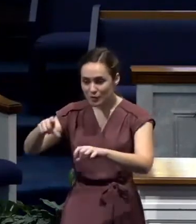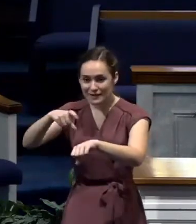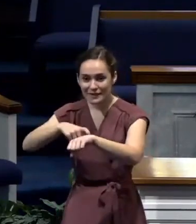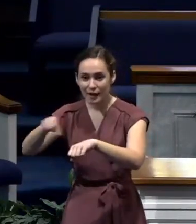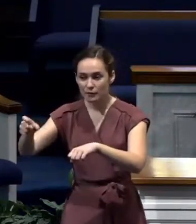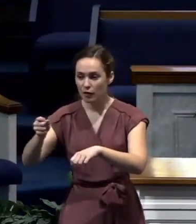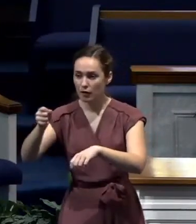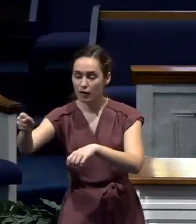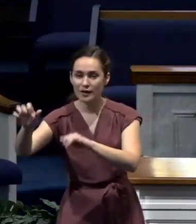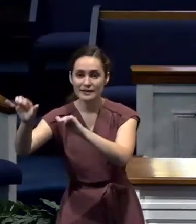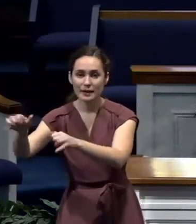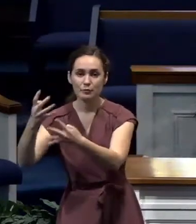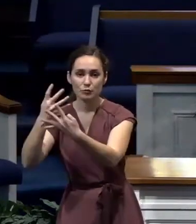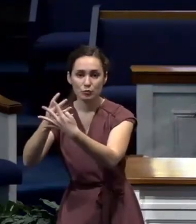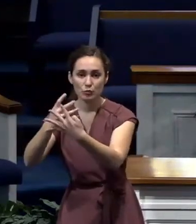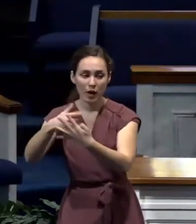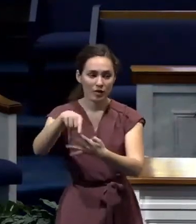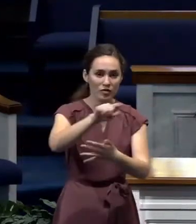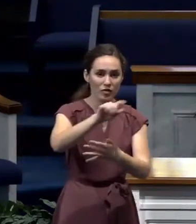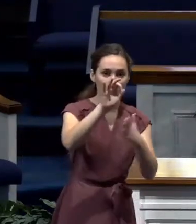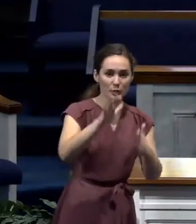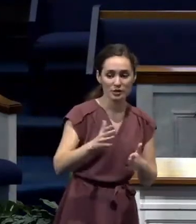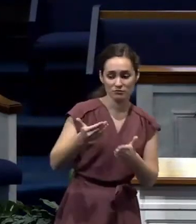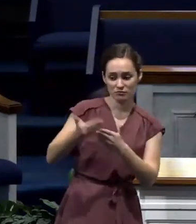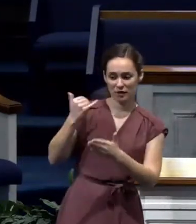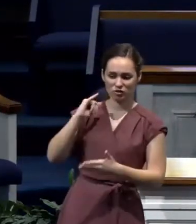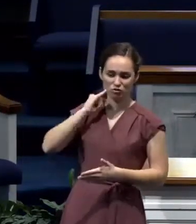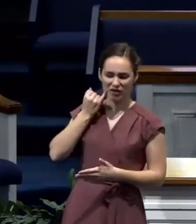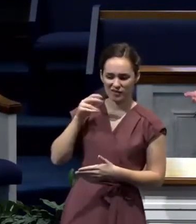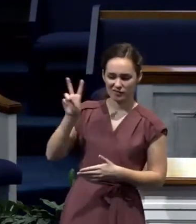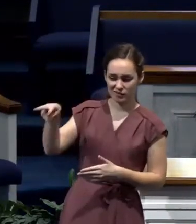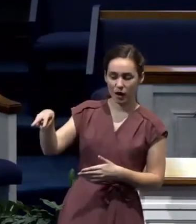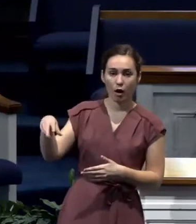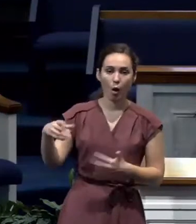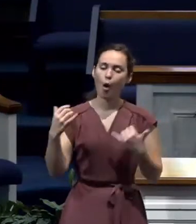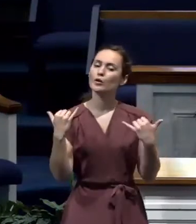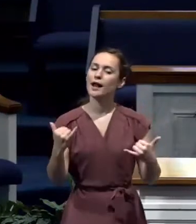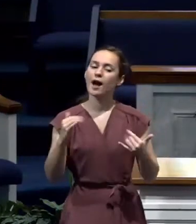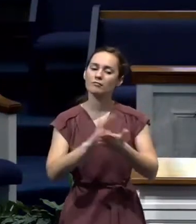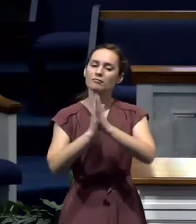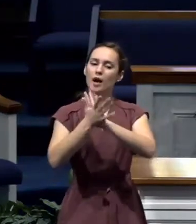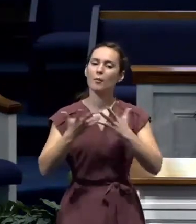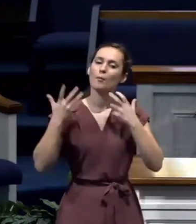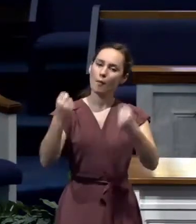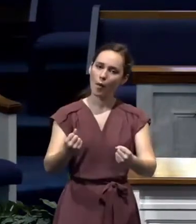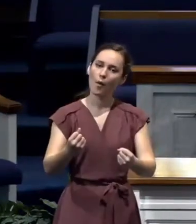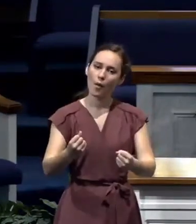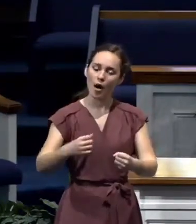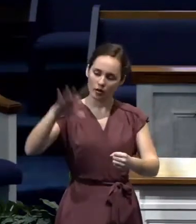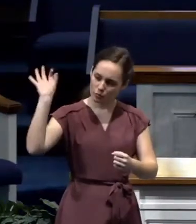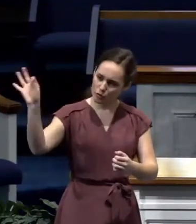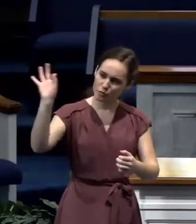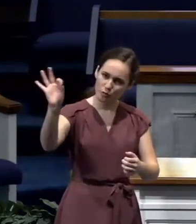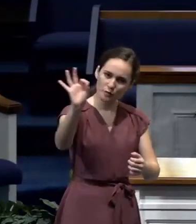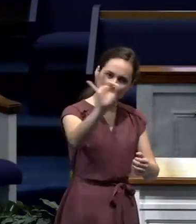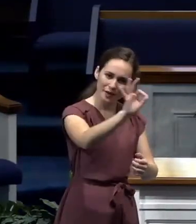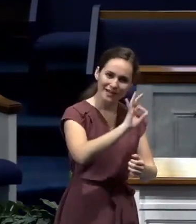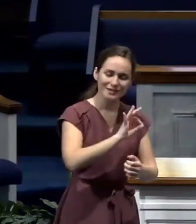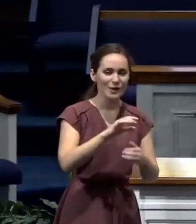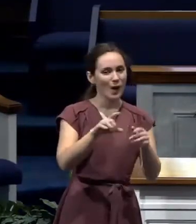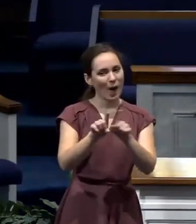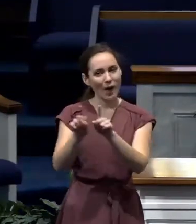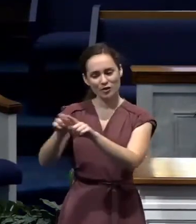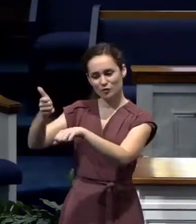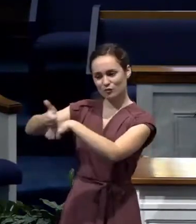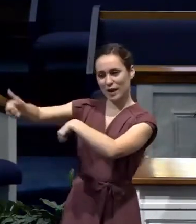opportunity and they began to preach more boldly. But while they were preaching Christ on one hand, they were accusing Paul of doing something wrong on the